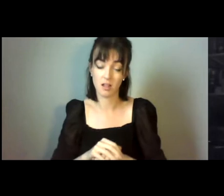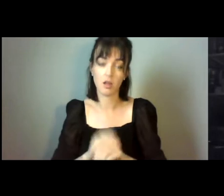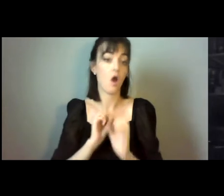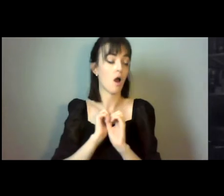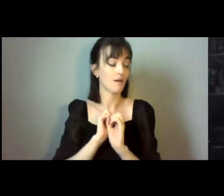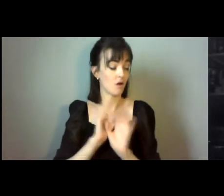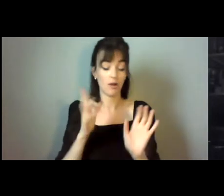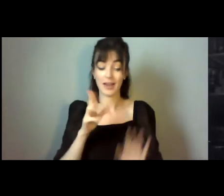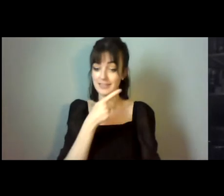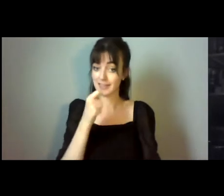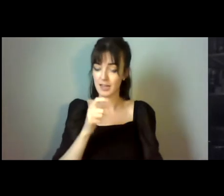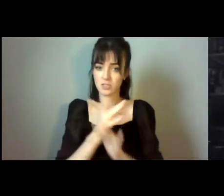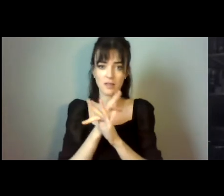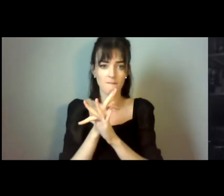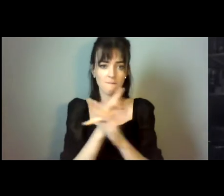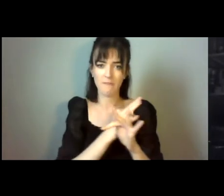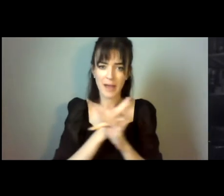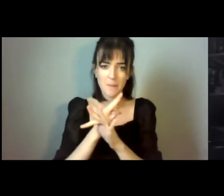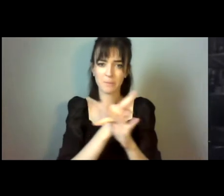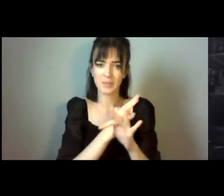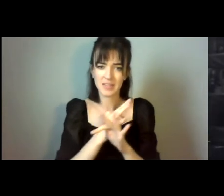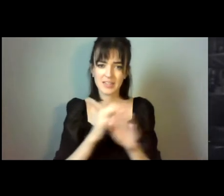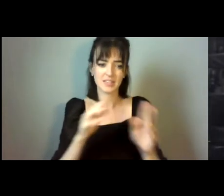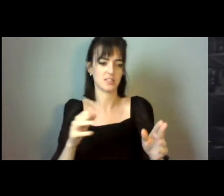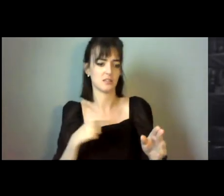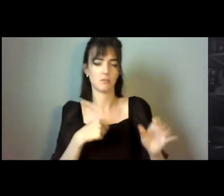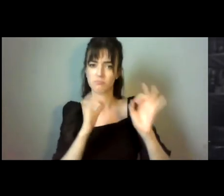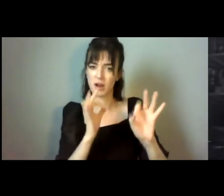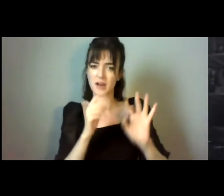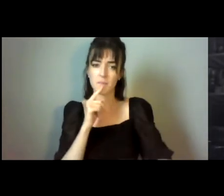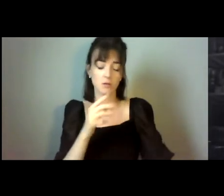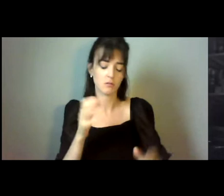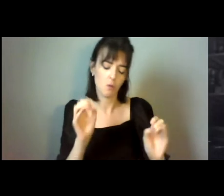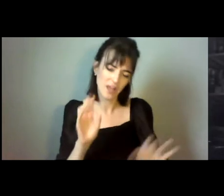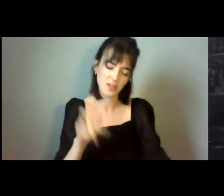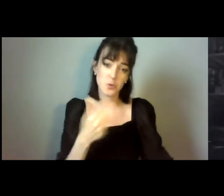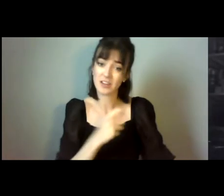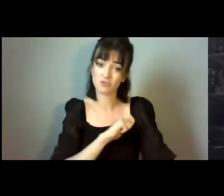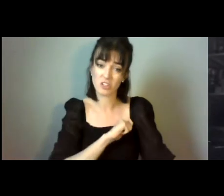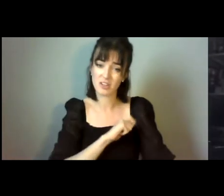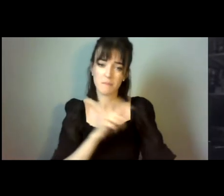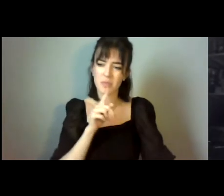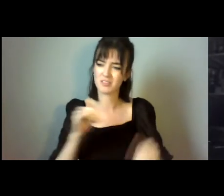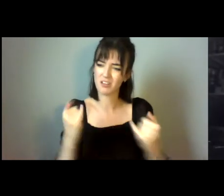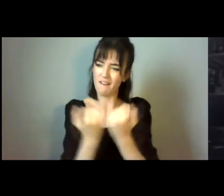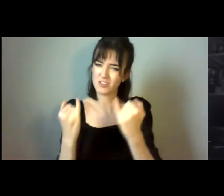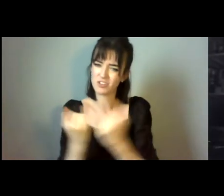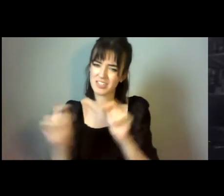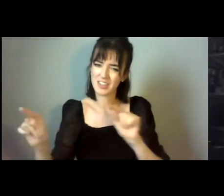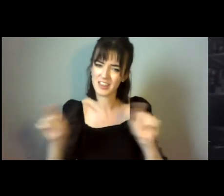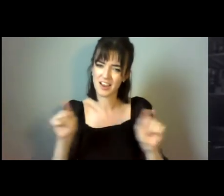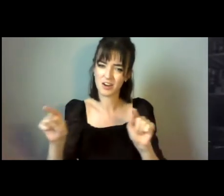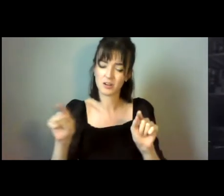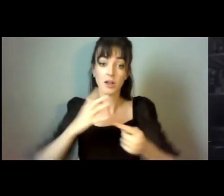to states wonderful many occasions, but you certainly can't trust it either. That to me, that internal contradiction and the attempt to sort of deny